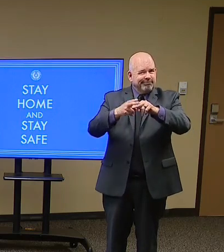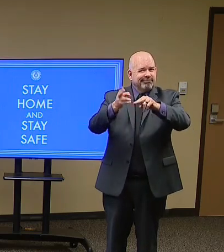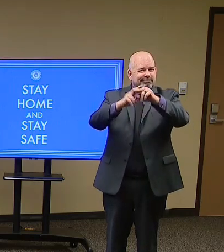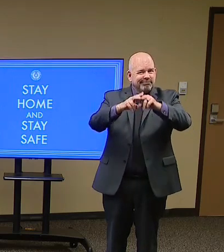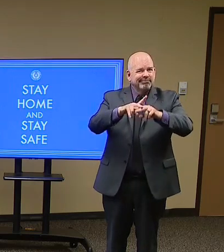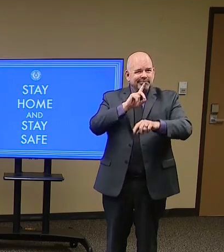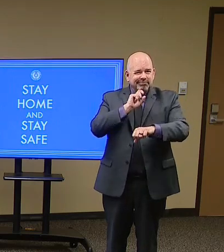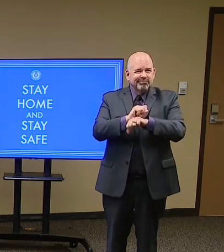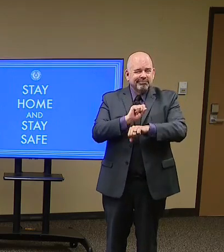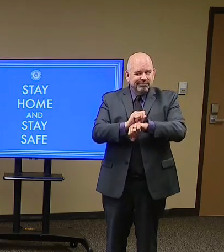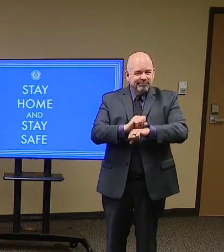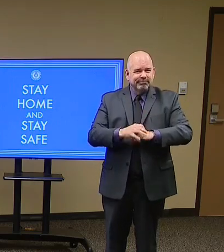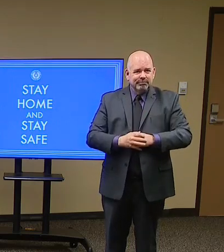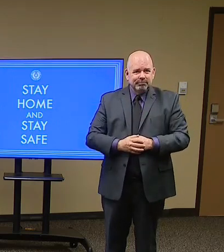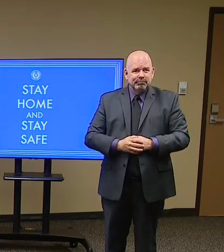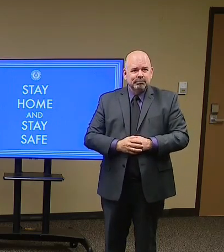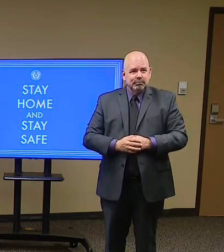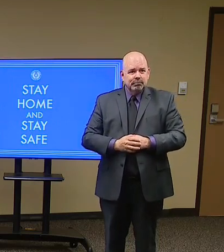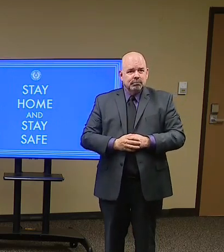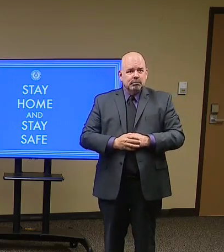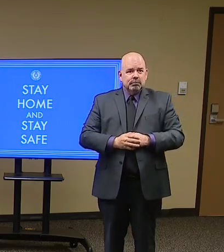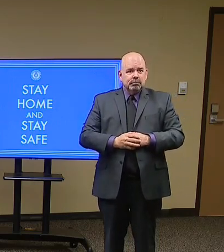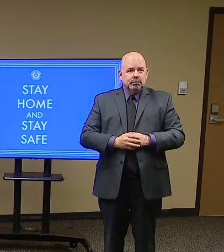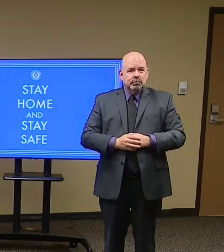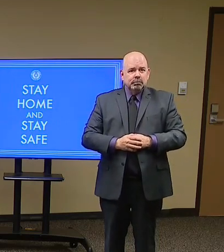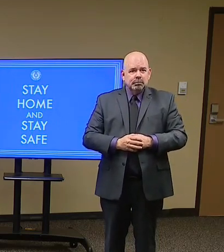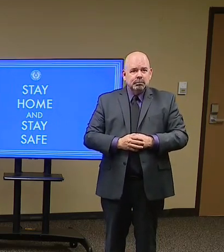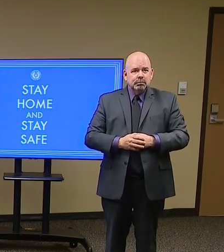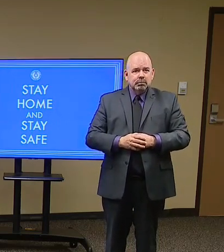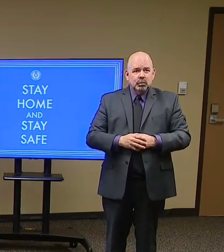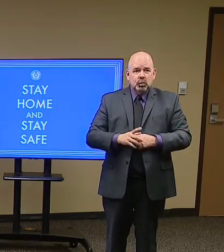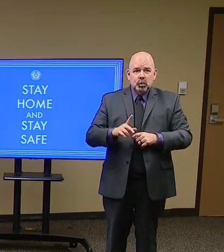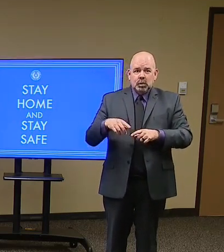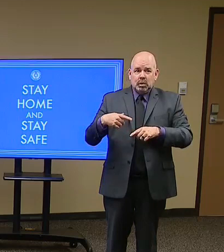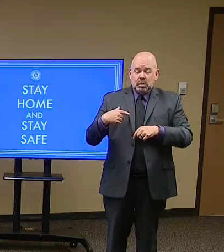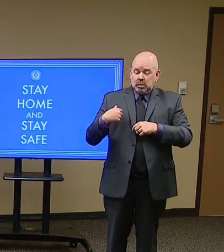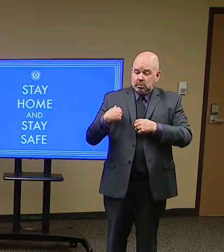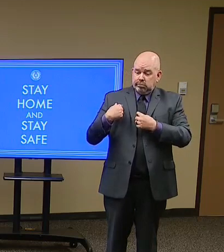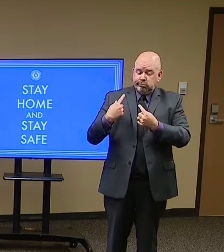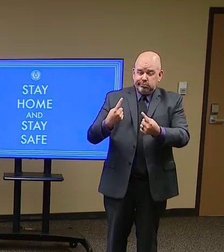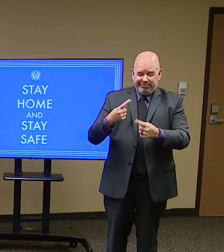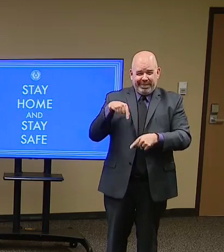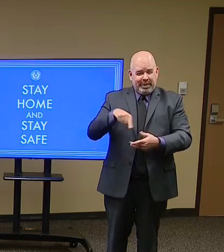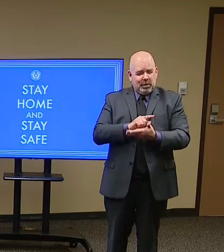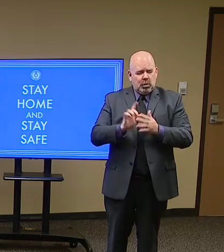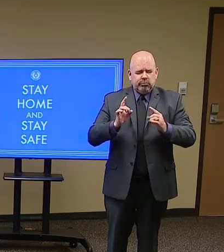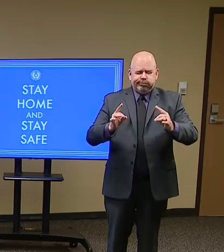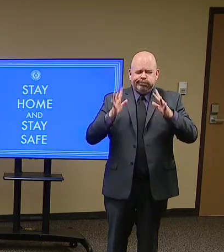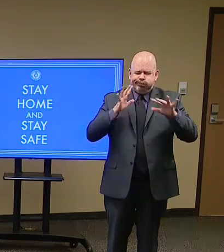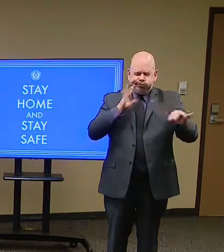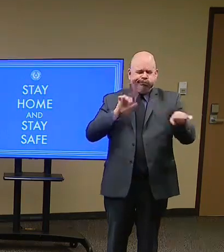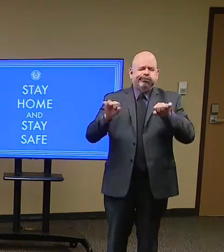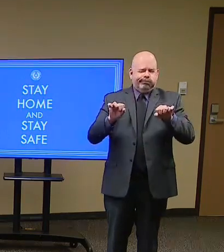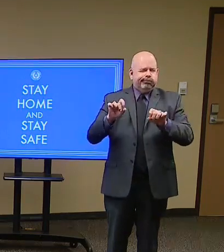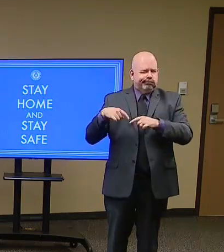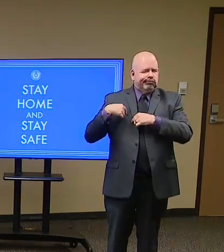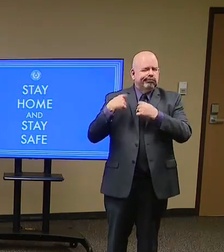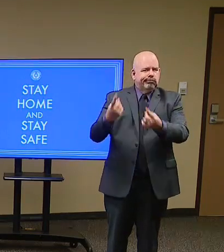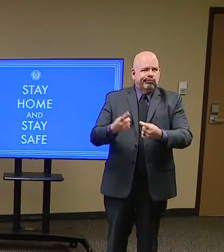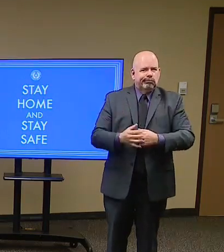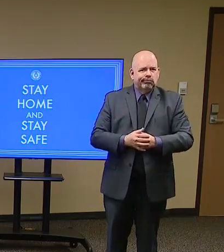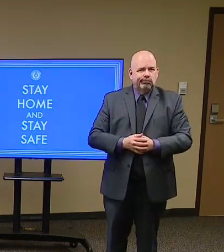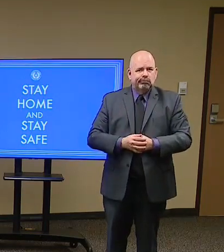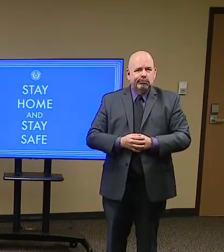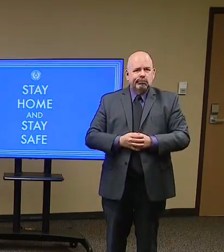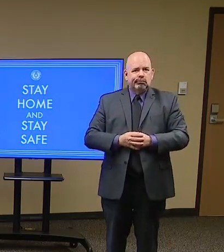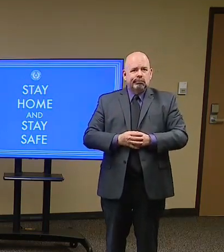And so this is by far our toughest week against COVID. We broke 400 cases for the first time this